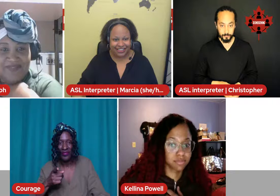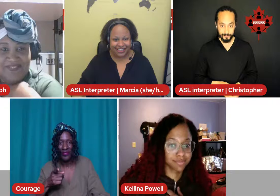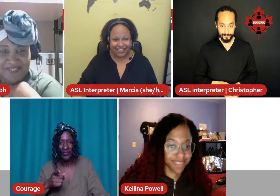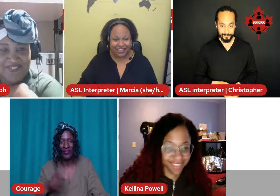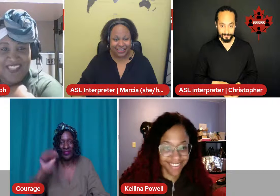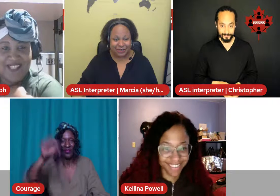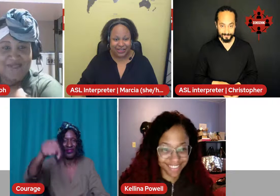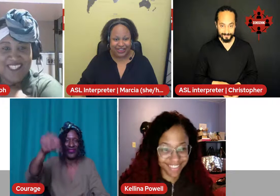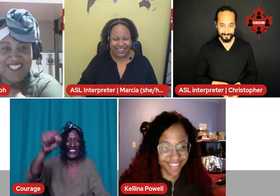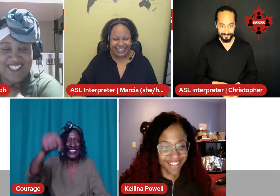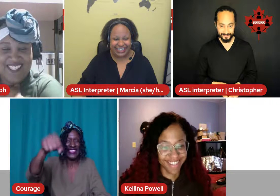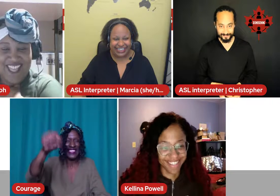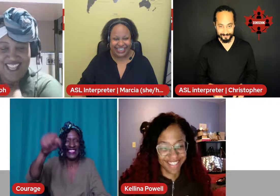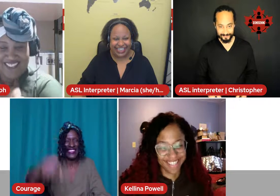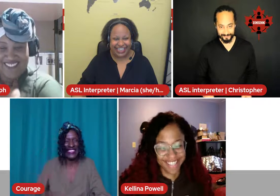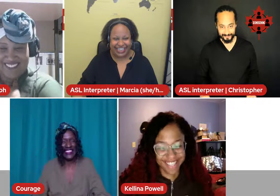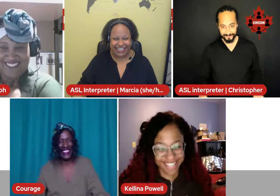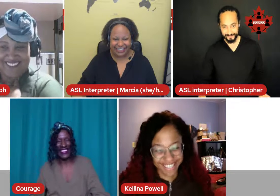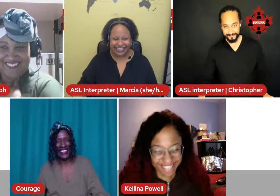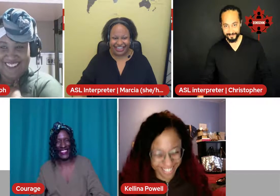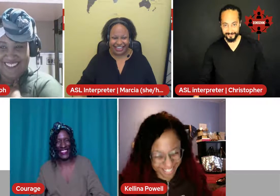Kalina, do you want to go ahead? Kalina. Yeah, go ahead.